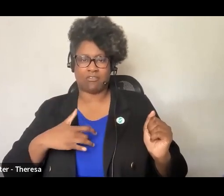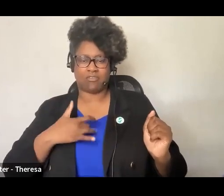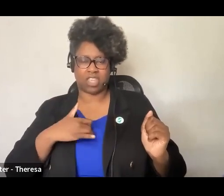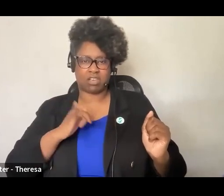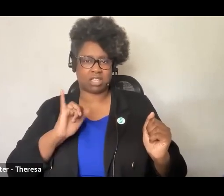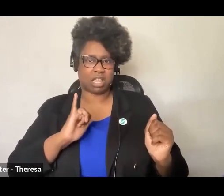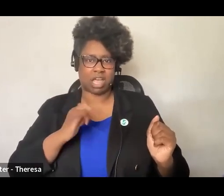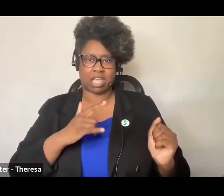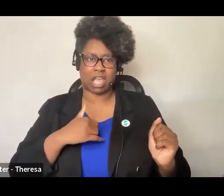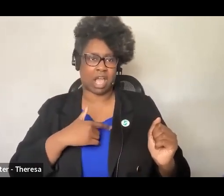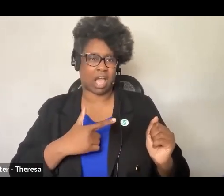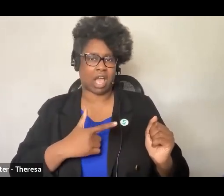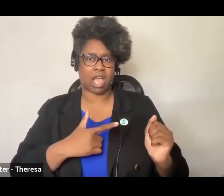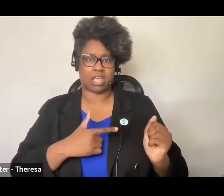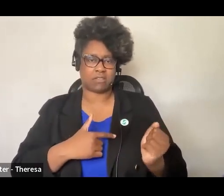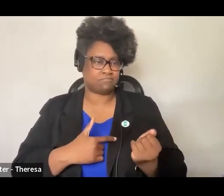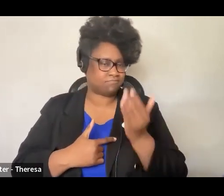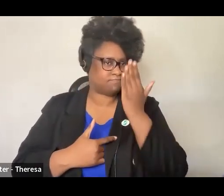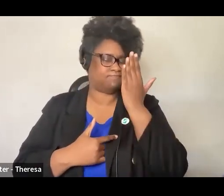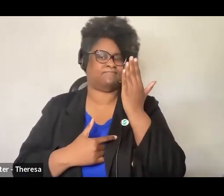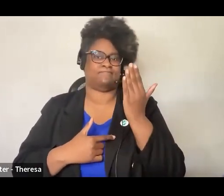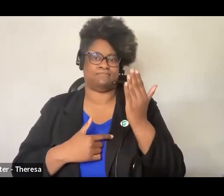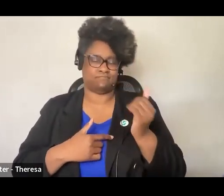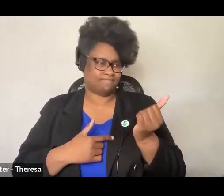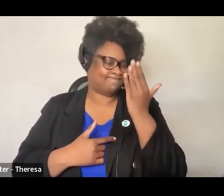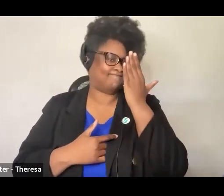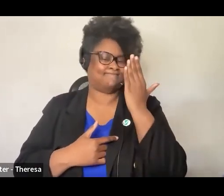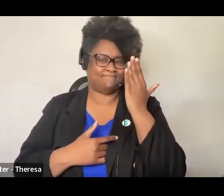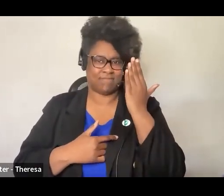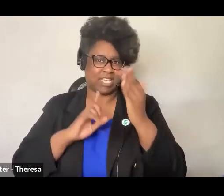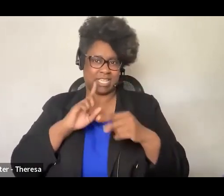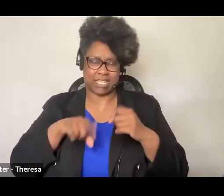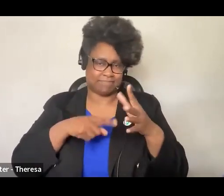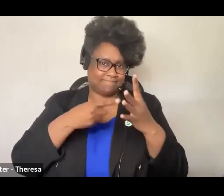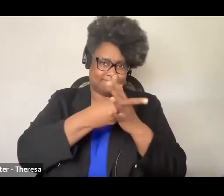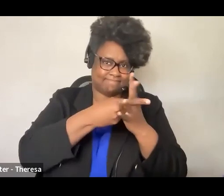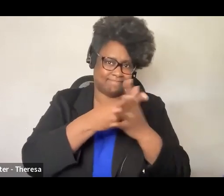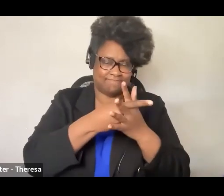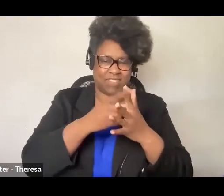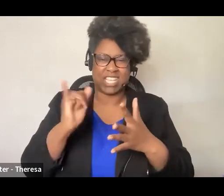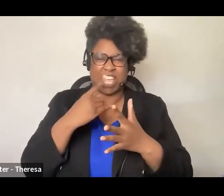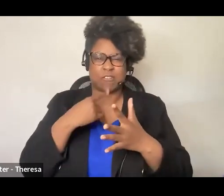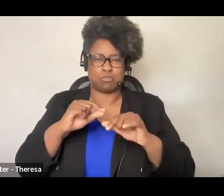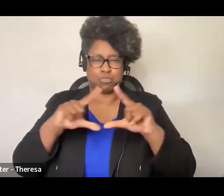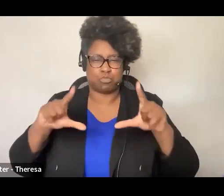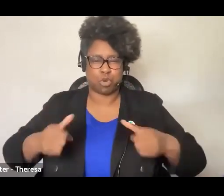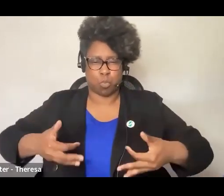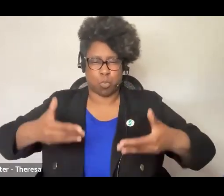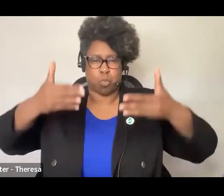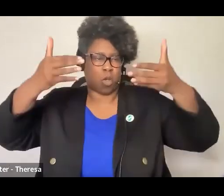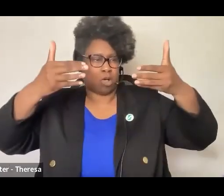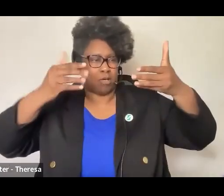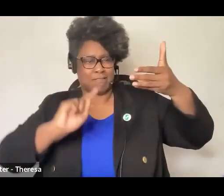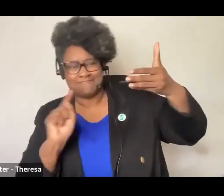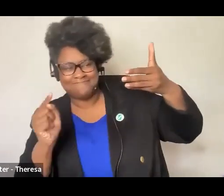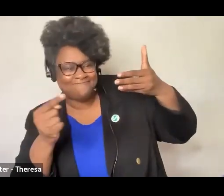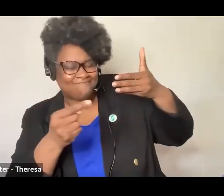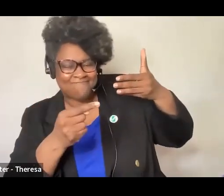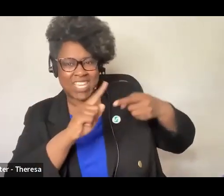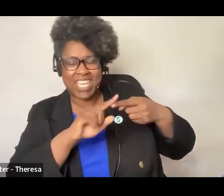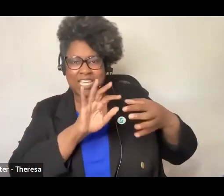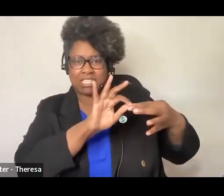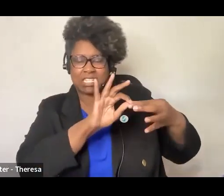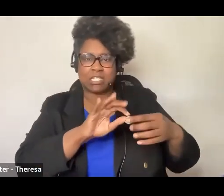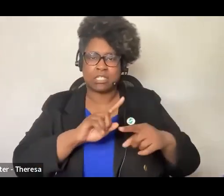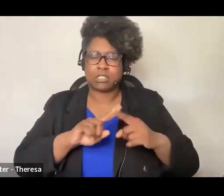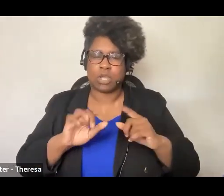like brick wall what would you suggest to do to communicate to have a mutual understanding of